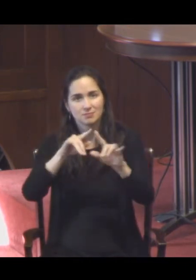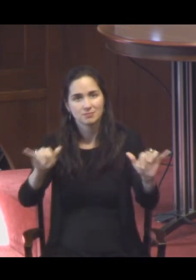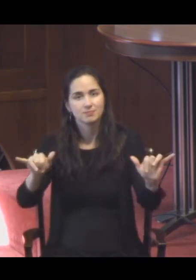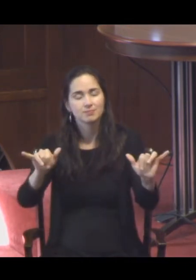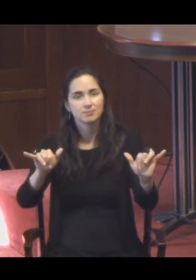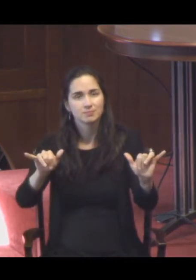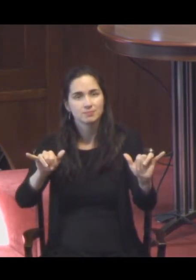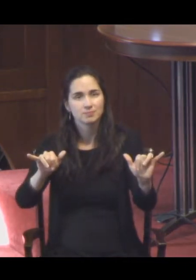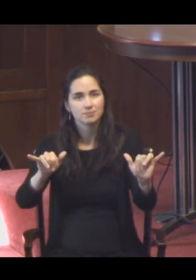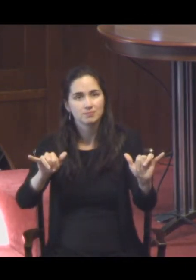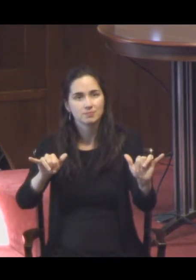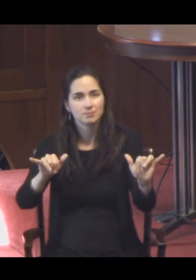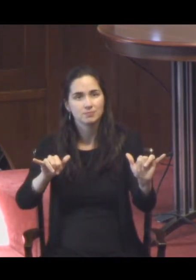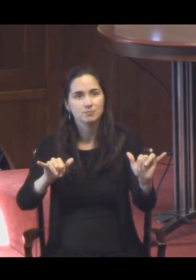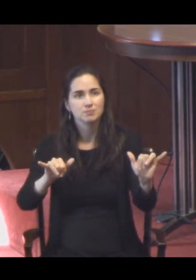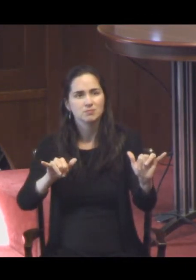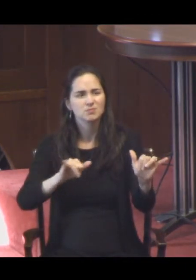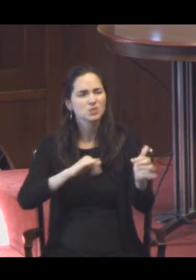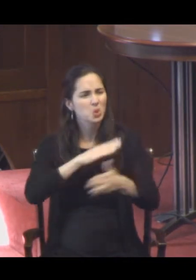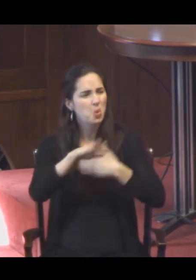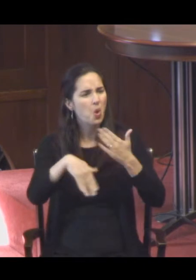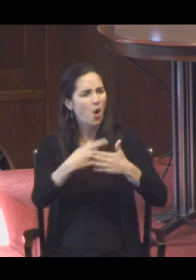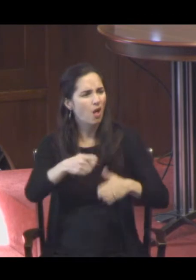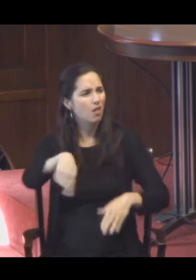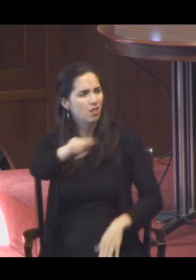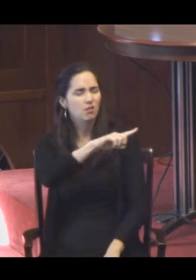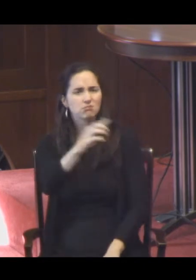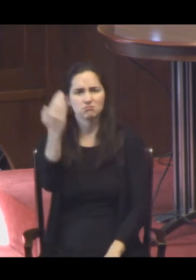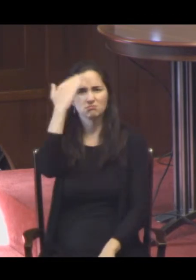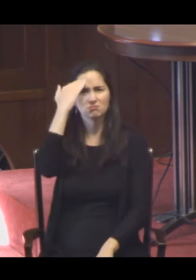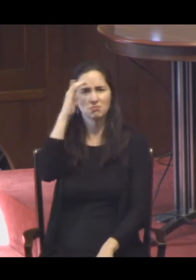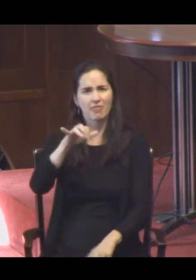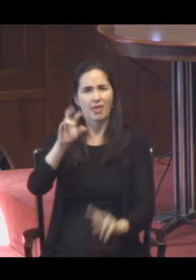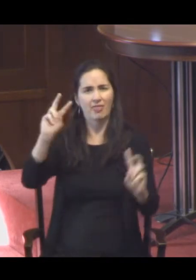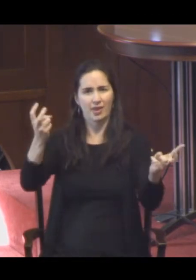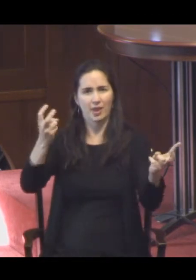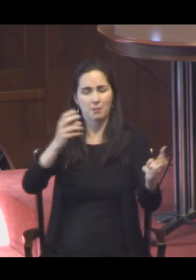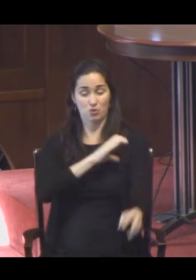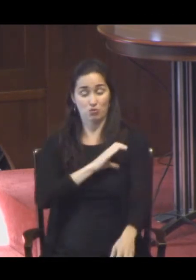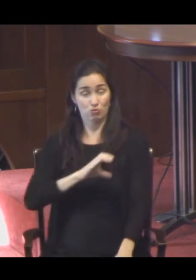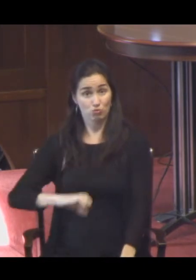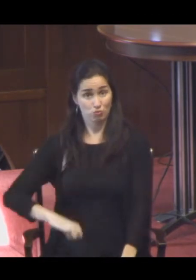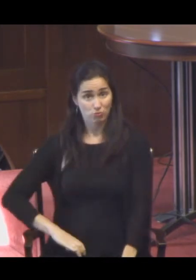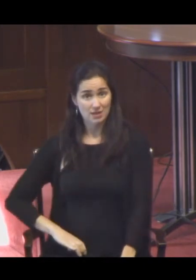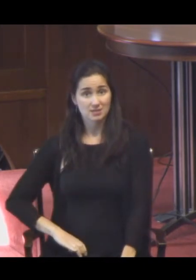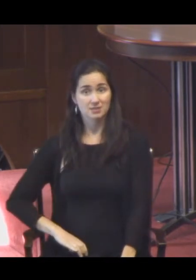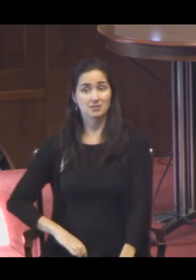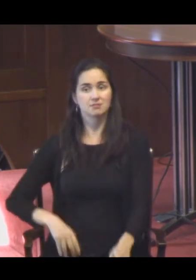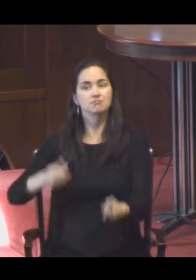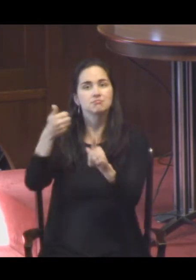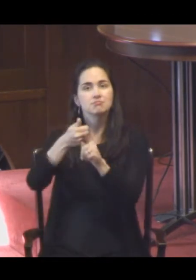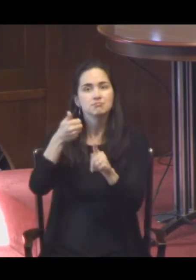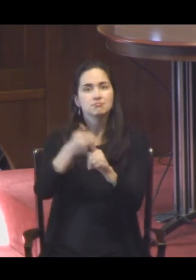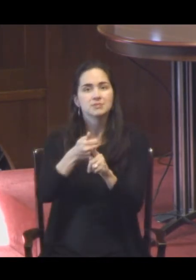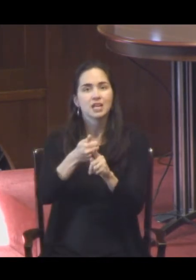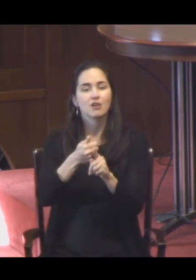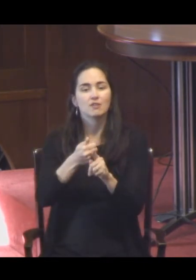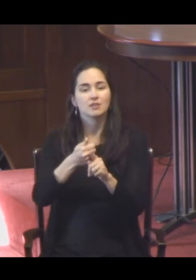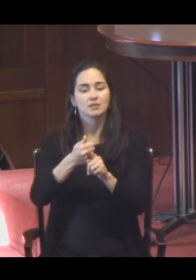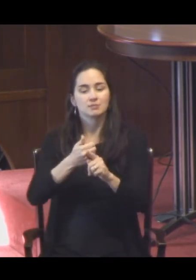So we all are very familiar with the theme of Christ being the incarnate word. We